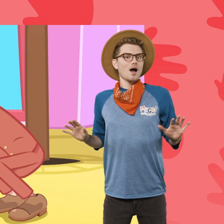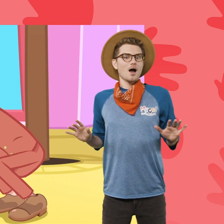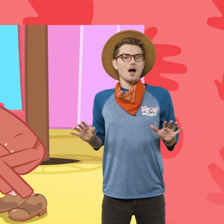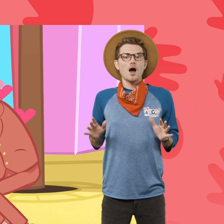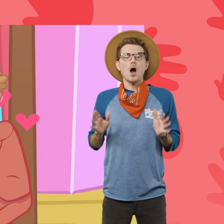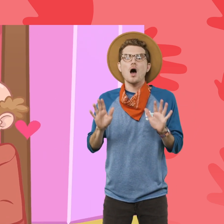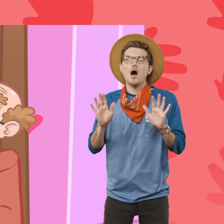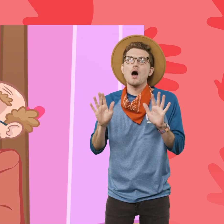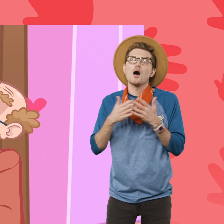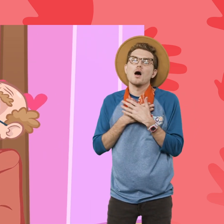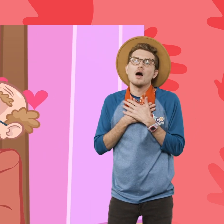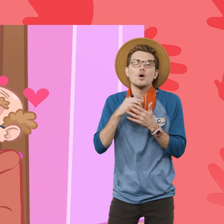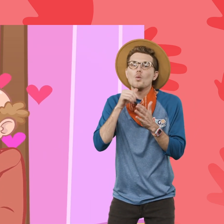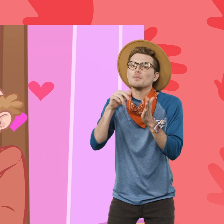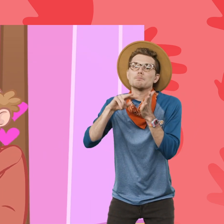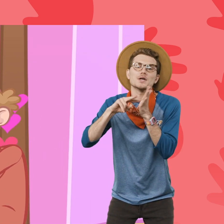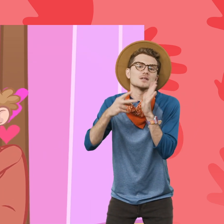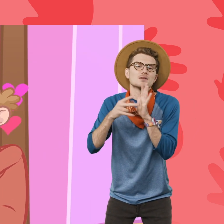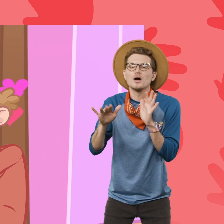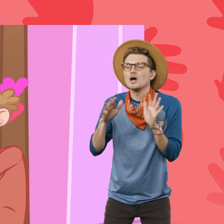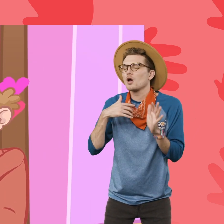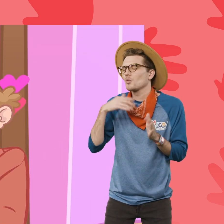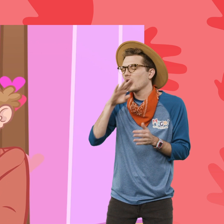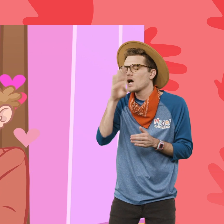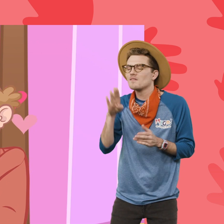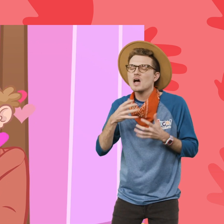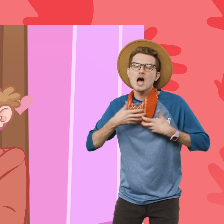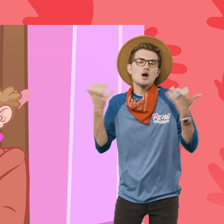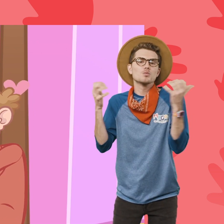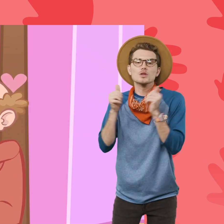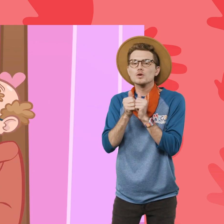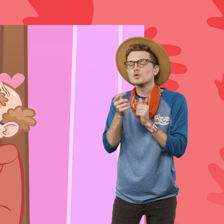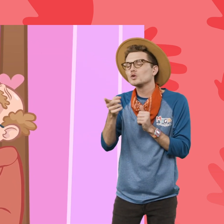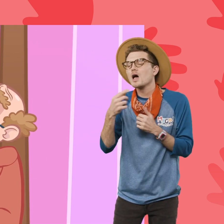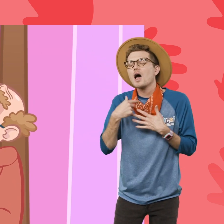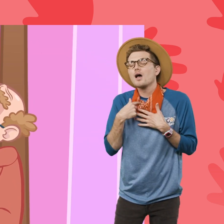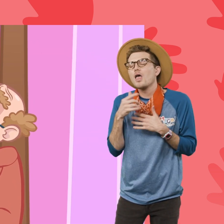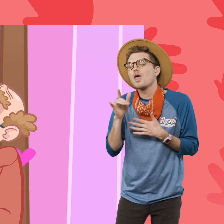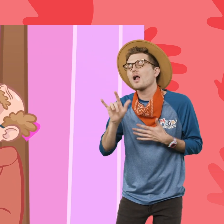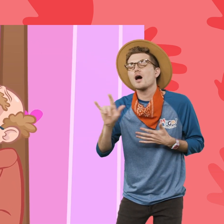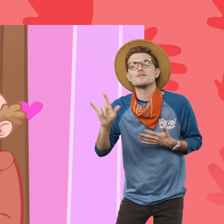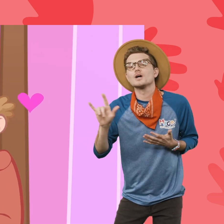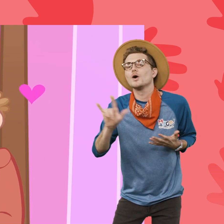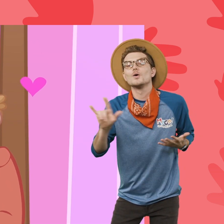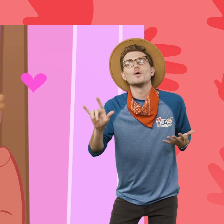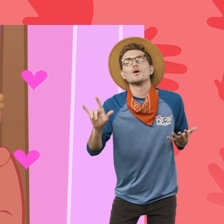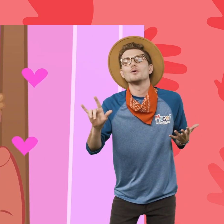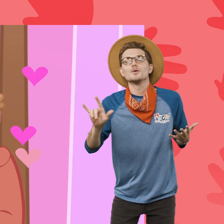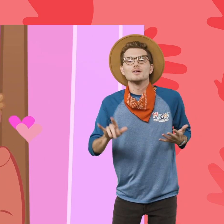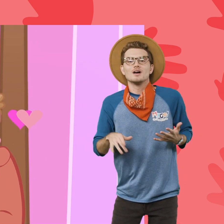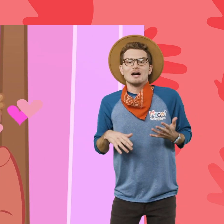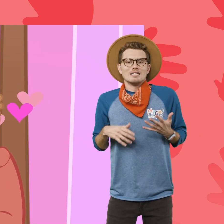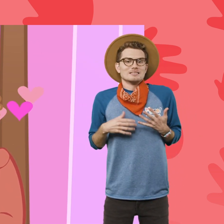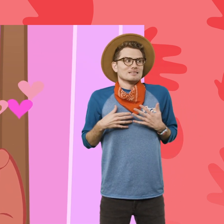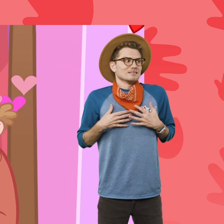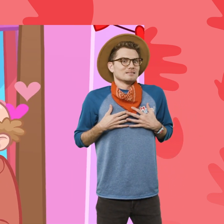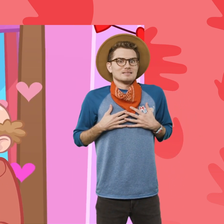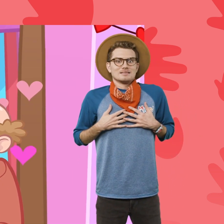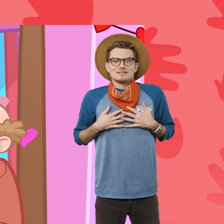Oh, I didn't mean that, Morphle. I would never be angry with you. I love